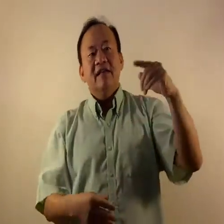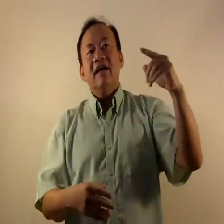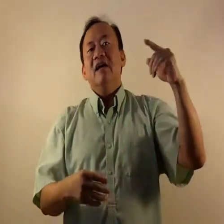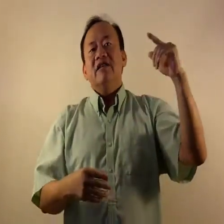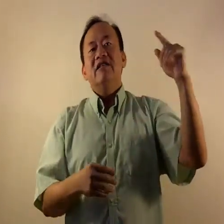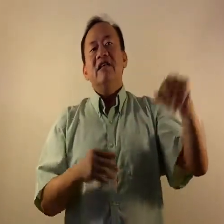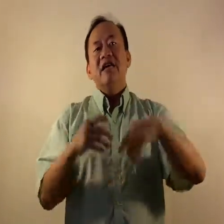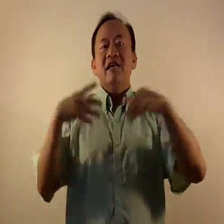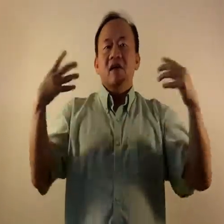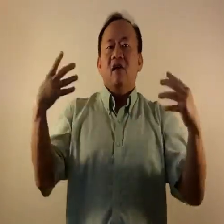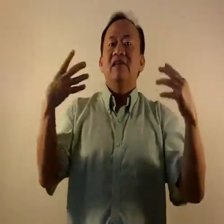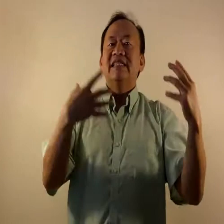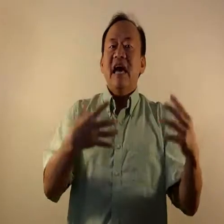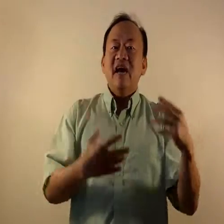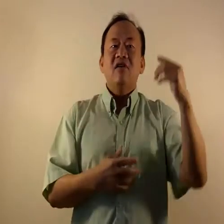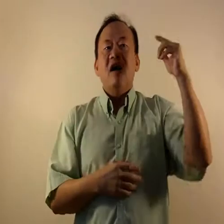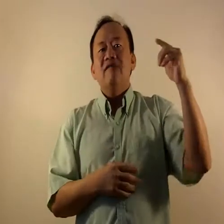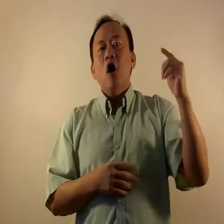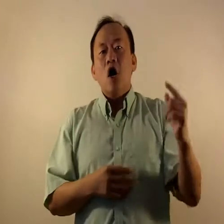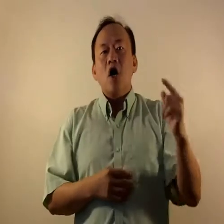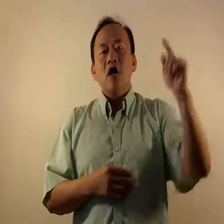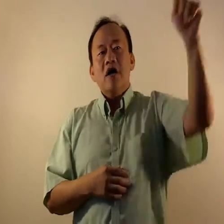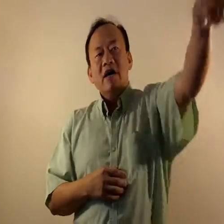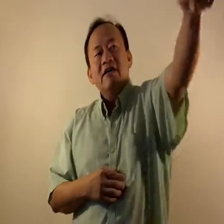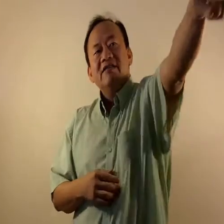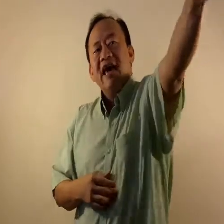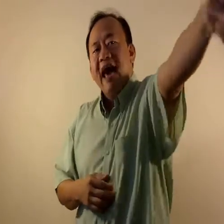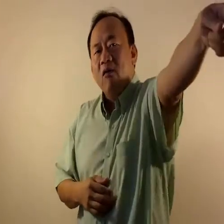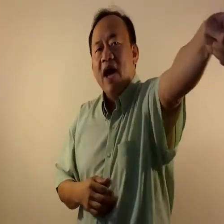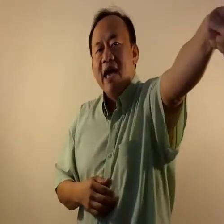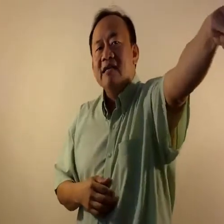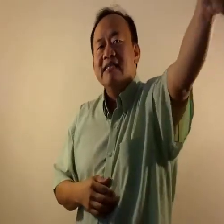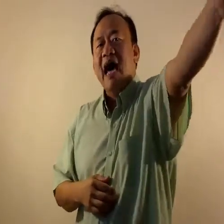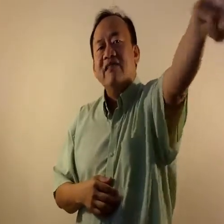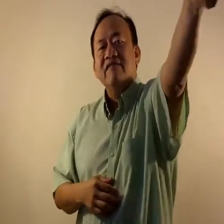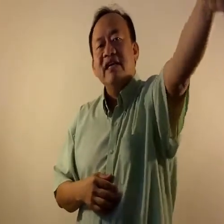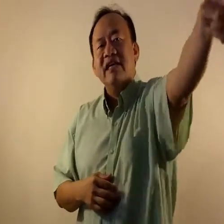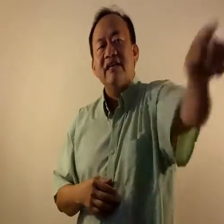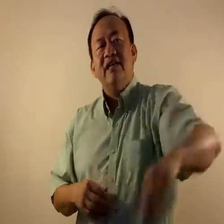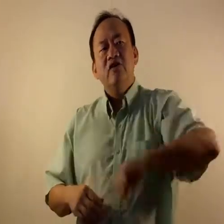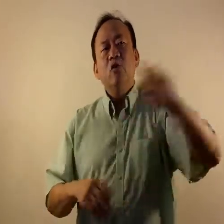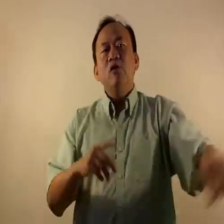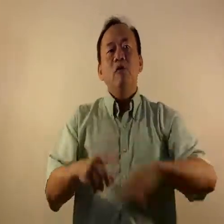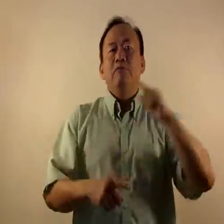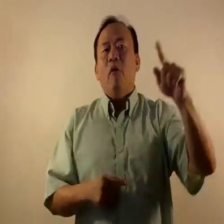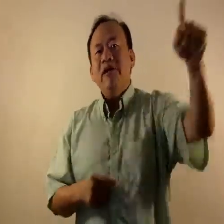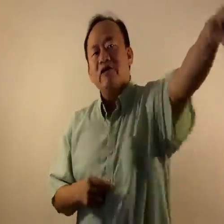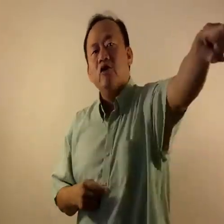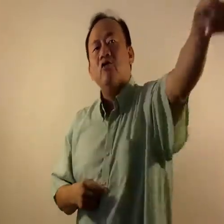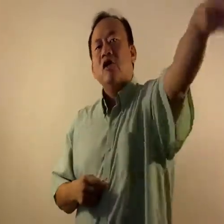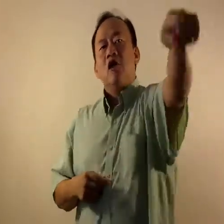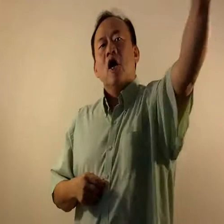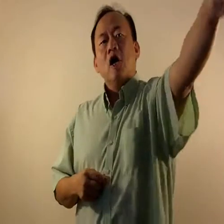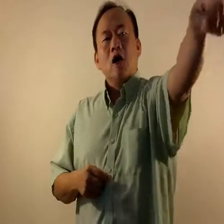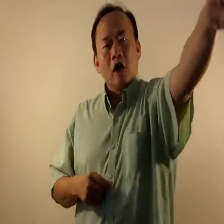the city or the town of Ur is that way. South of Eden. So we would point to Ur.